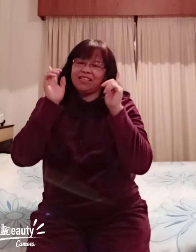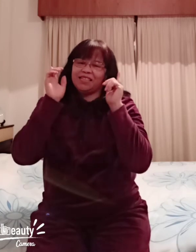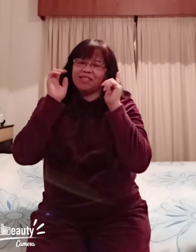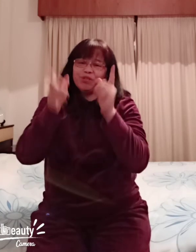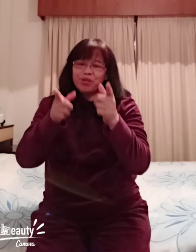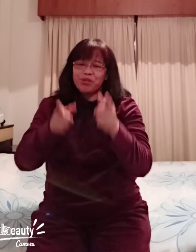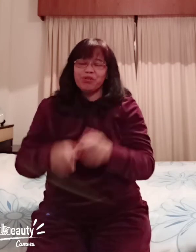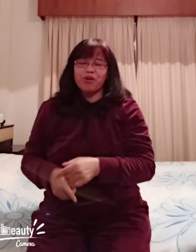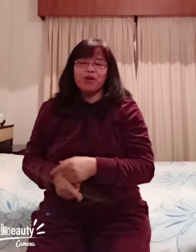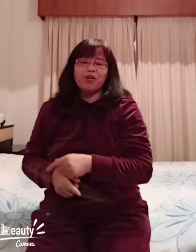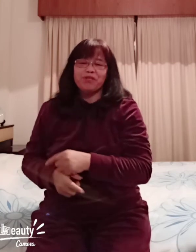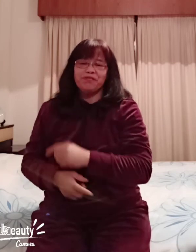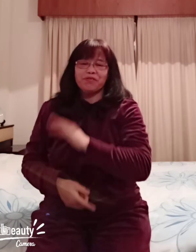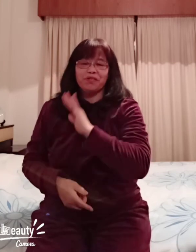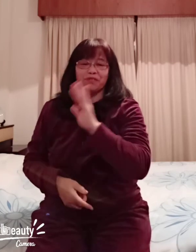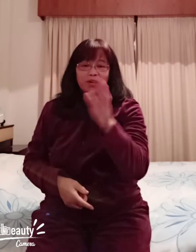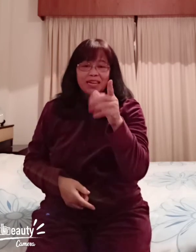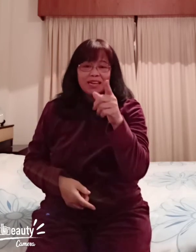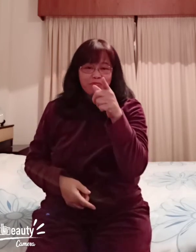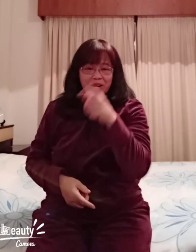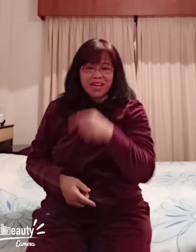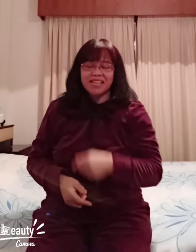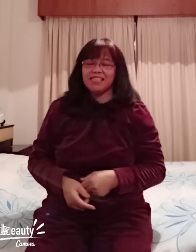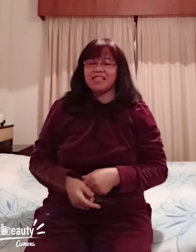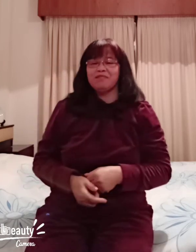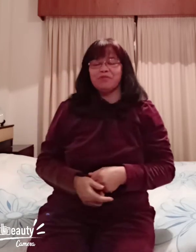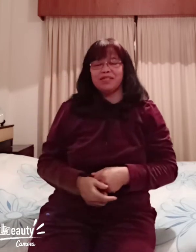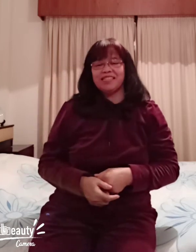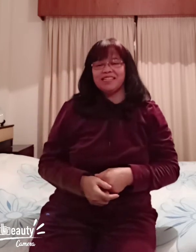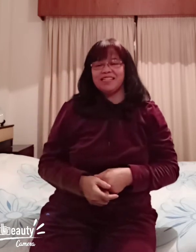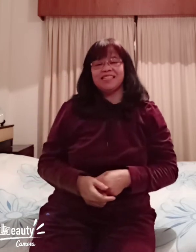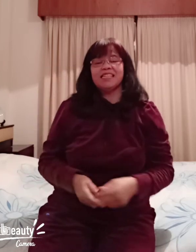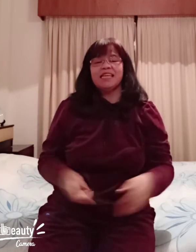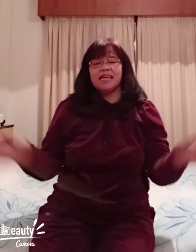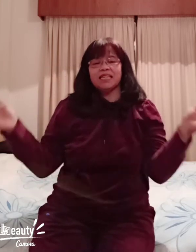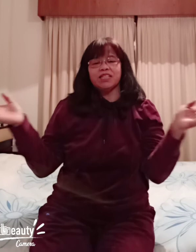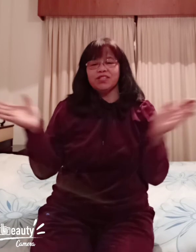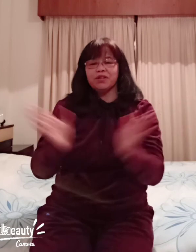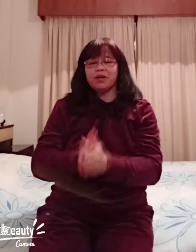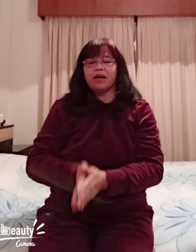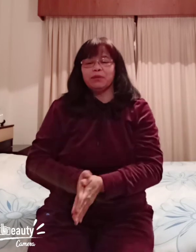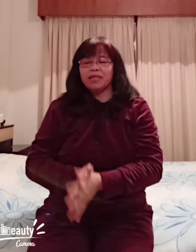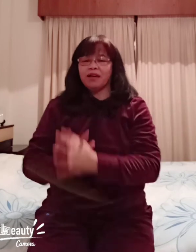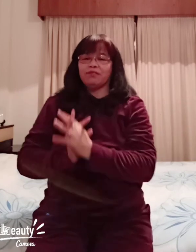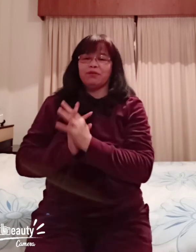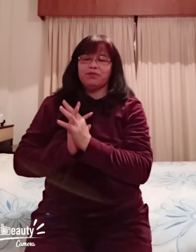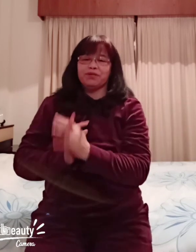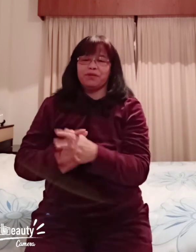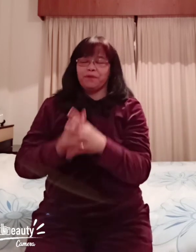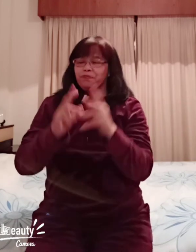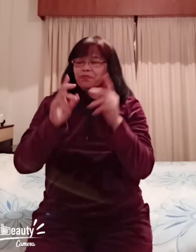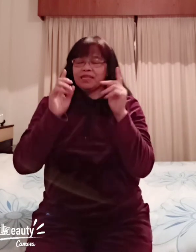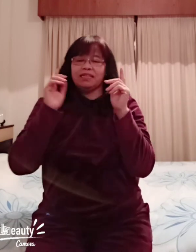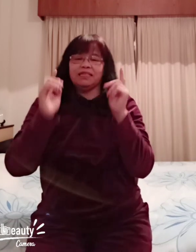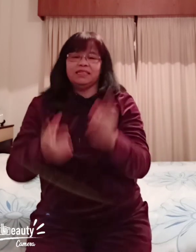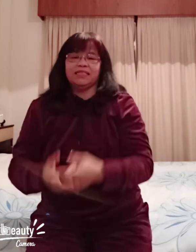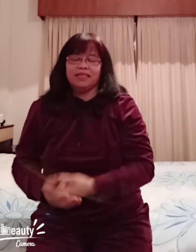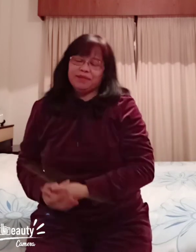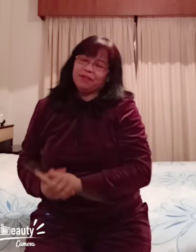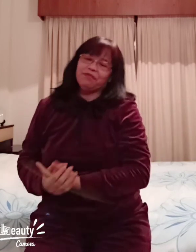search of culverian prince and princess and also i will have also a feeding